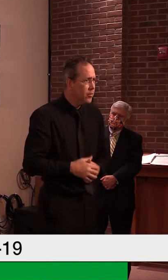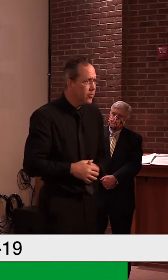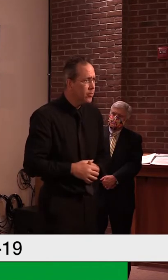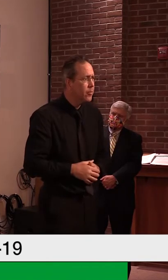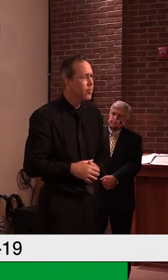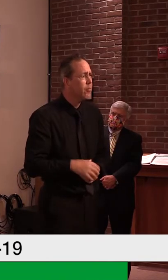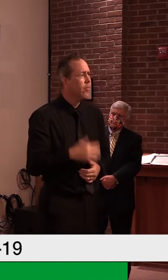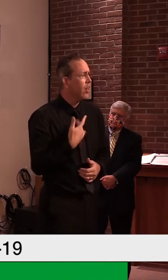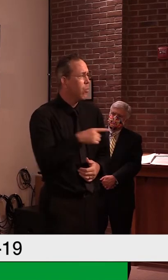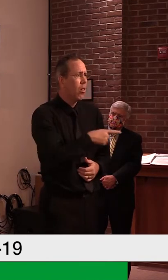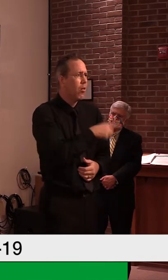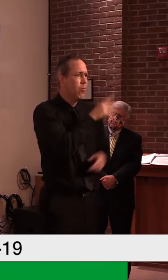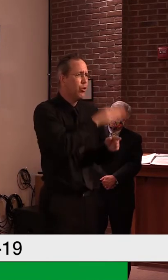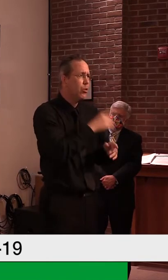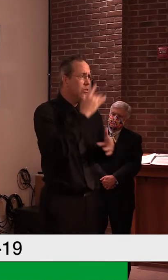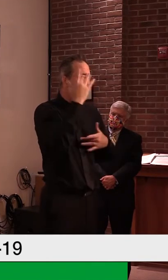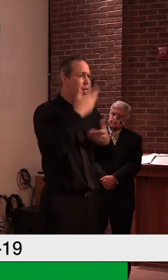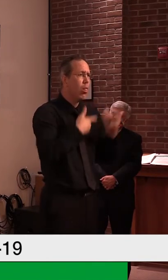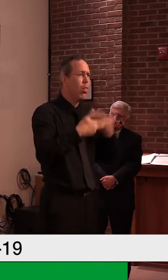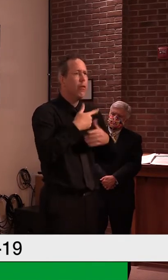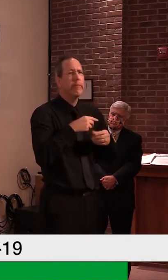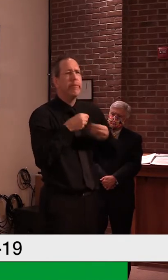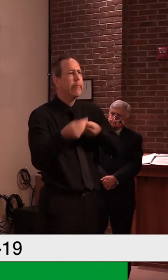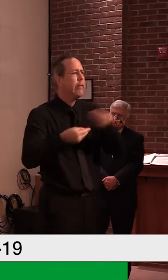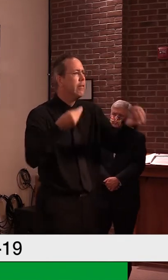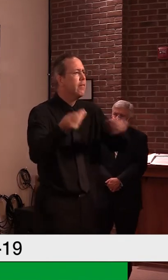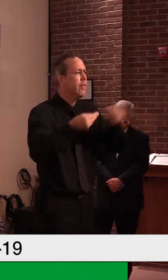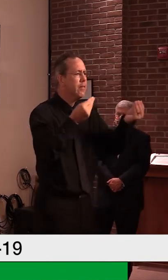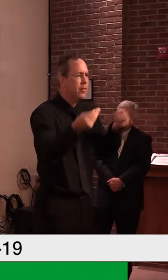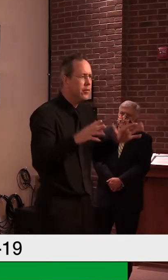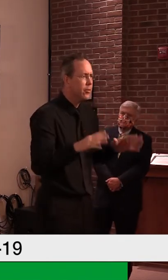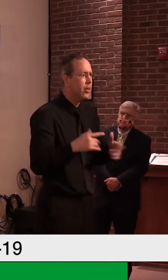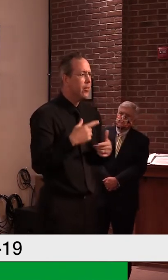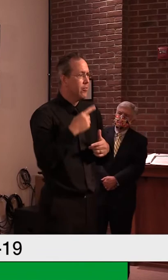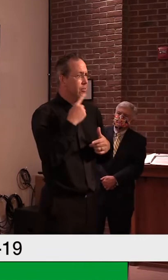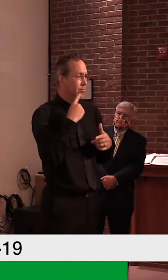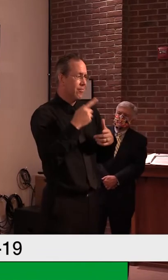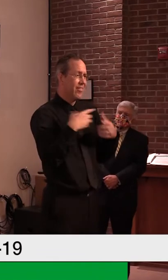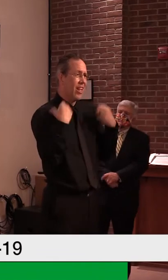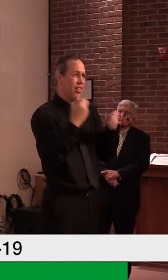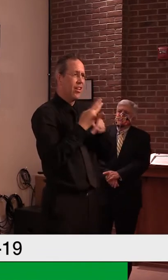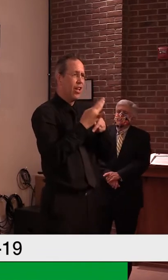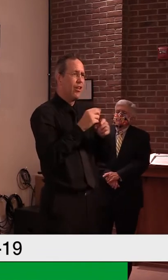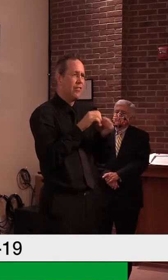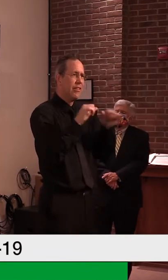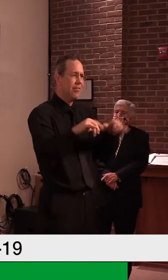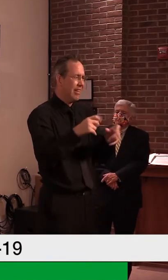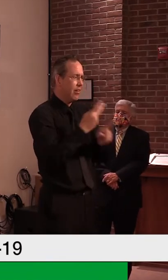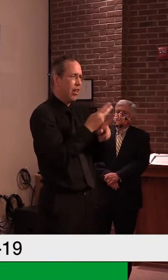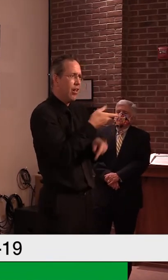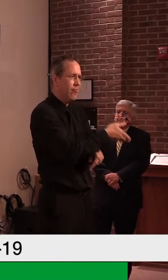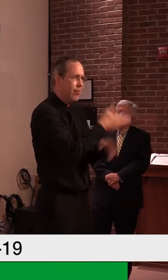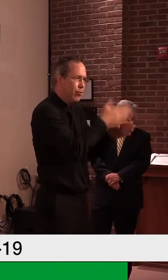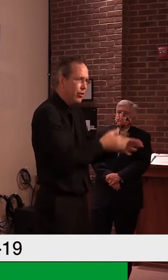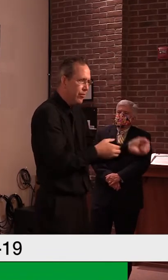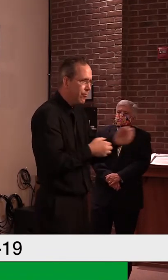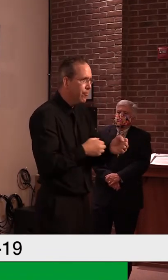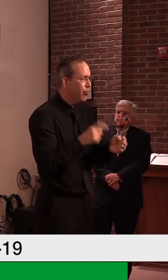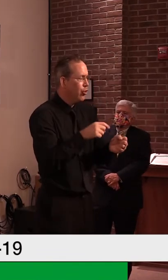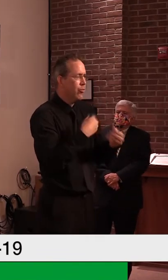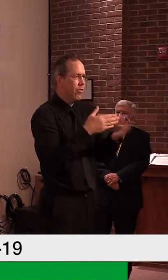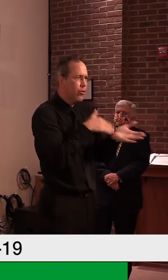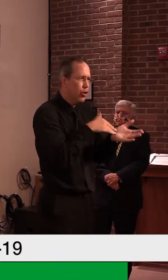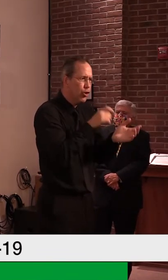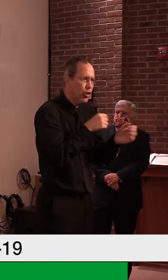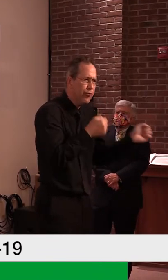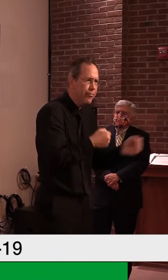and so the health care system is designed for just this type of person, but they need to follow through appropriately. So it's safe to